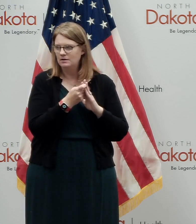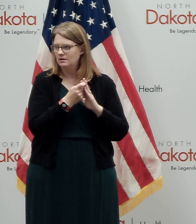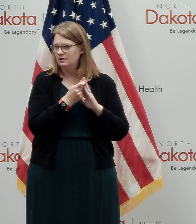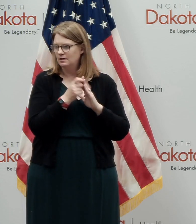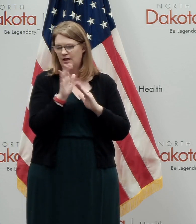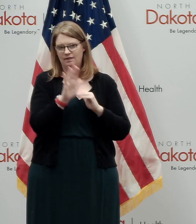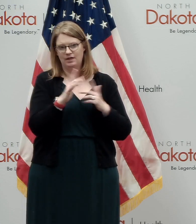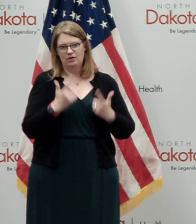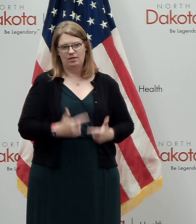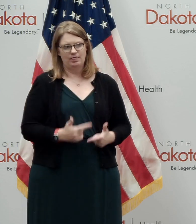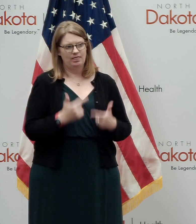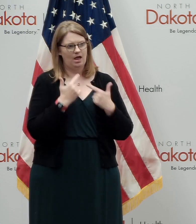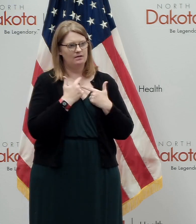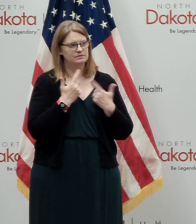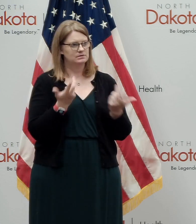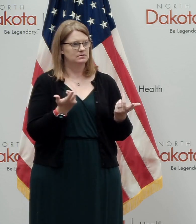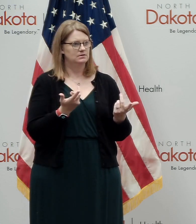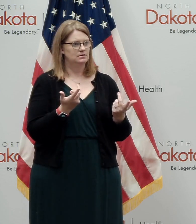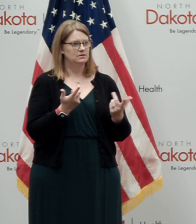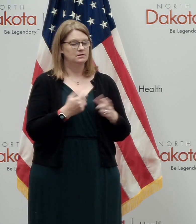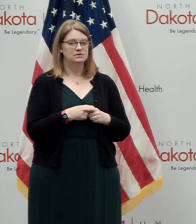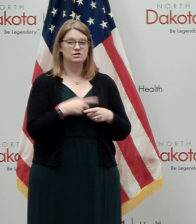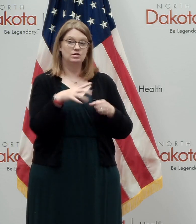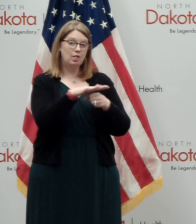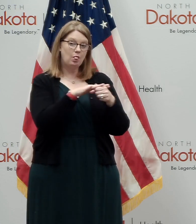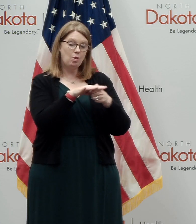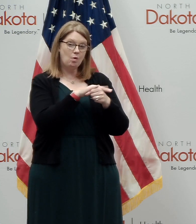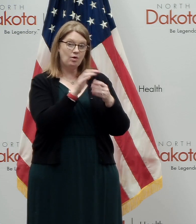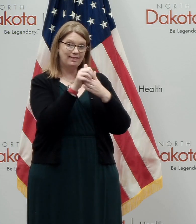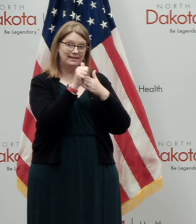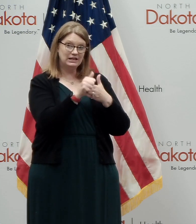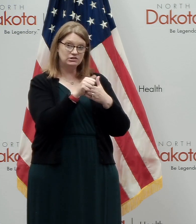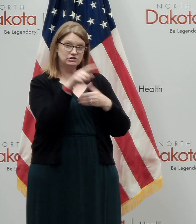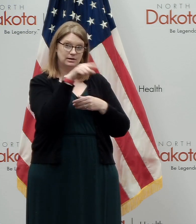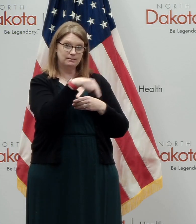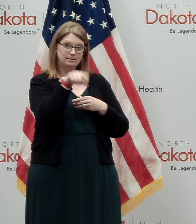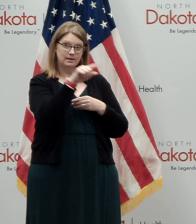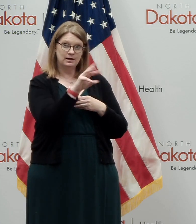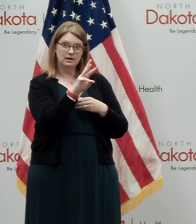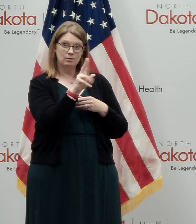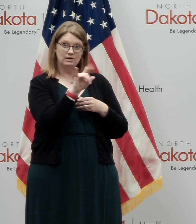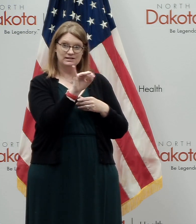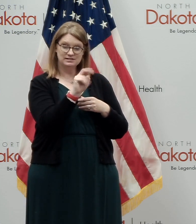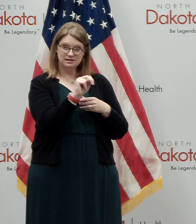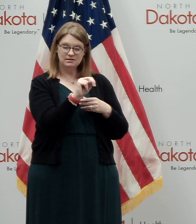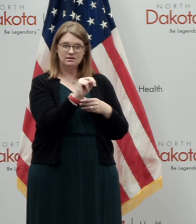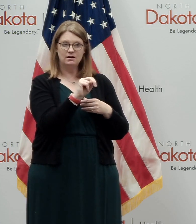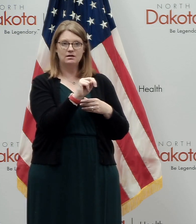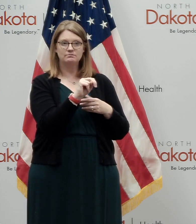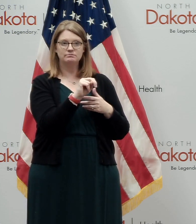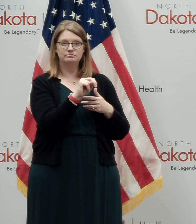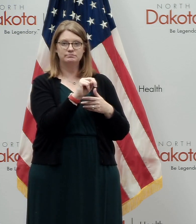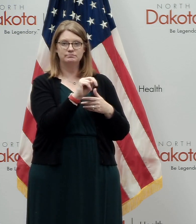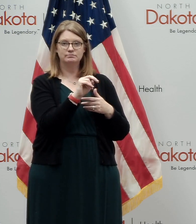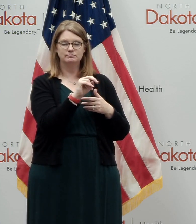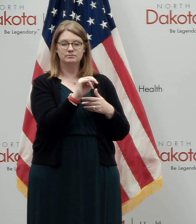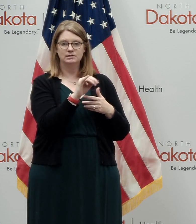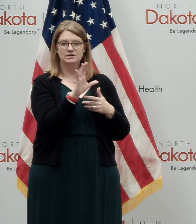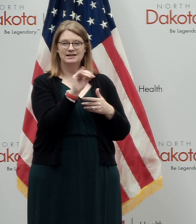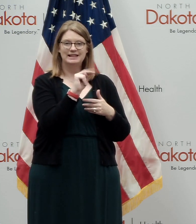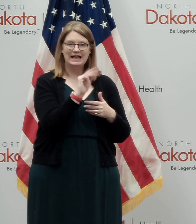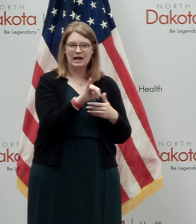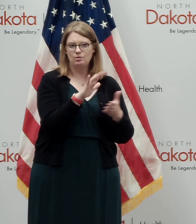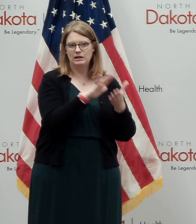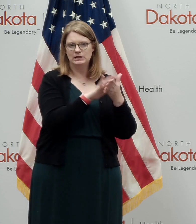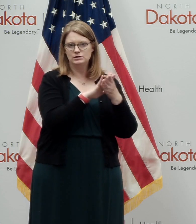lives. But I would say to the, the local leadership up there, uh, whether, you know, whether it's the county, the school